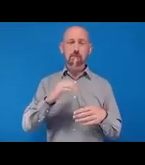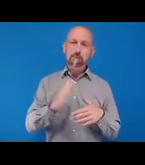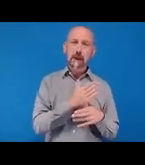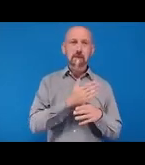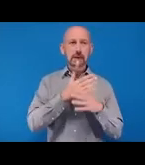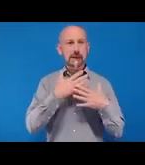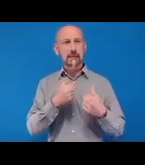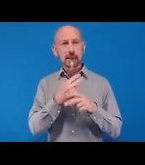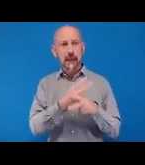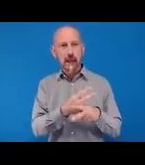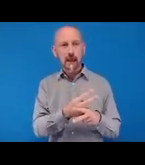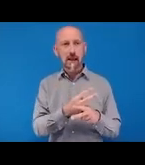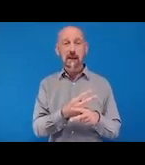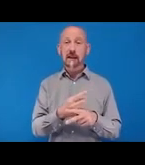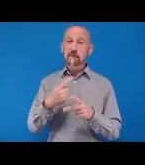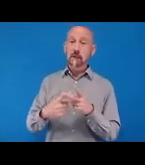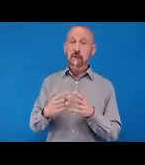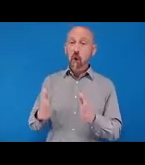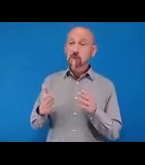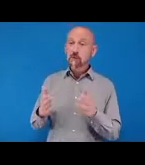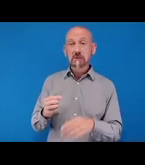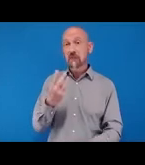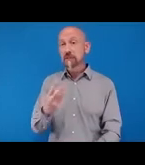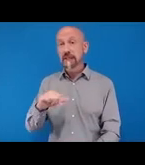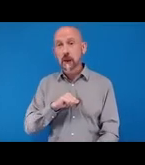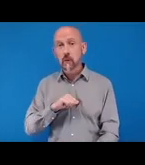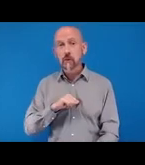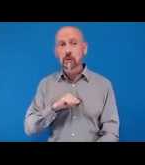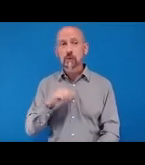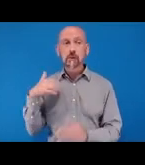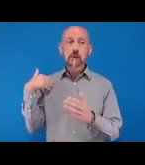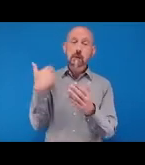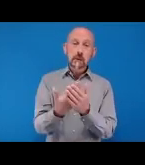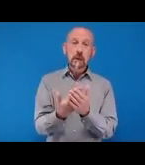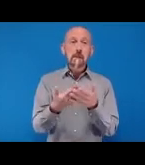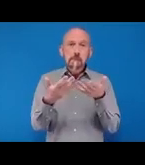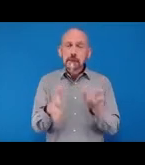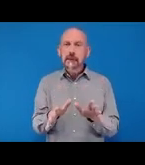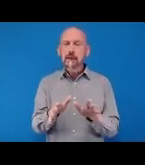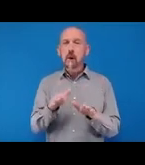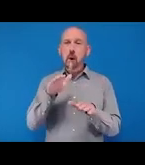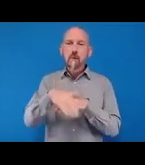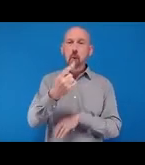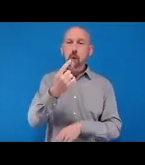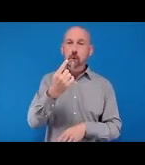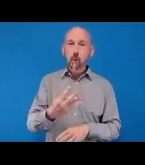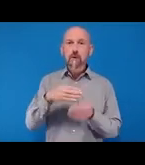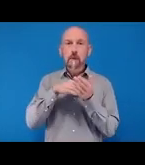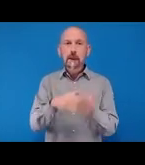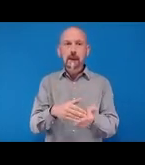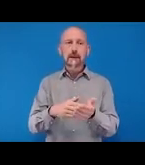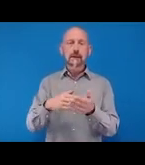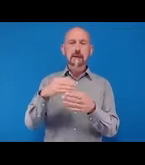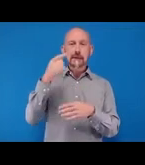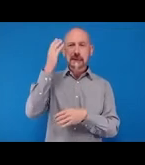And historically, we have done over 250,000 cataract surgeries per